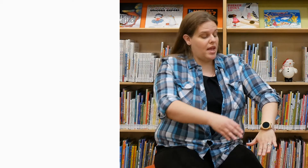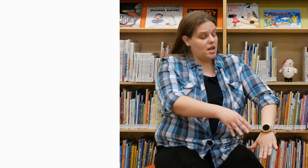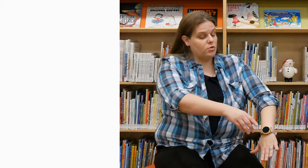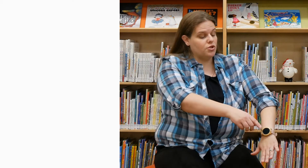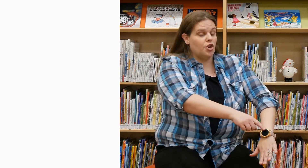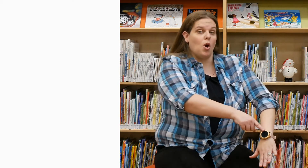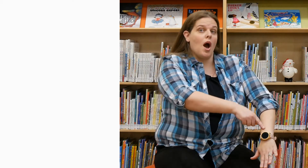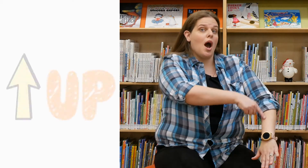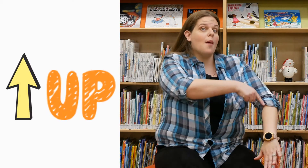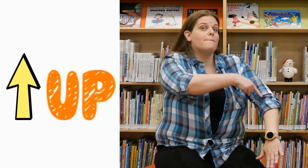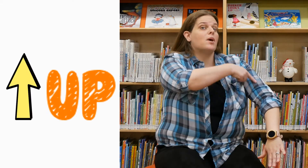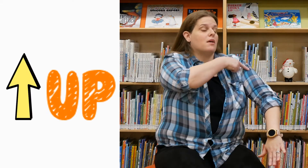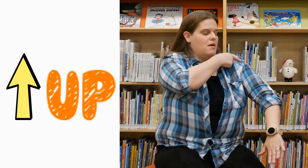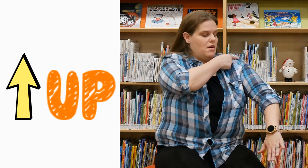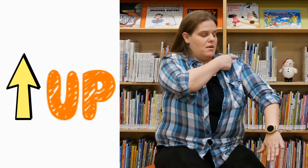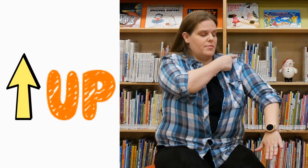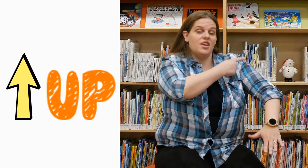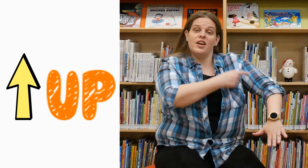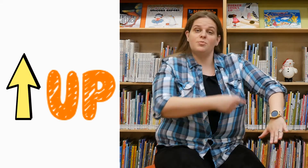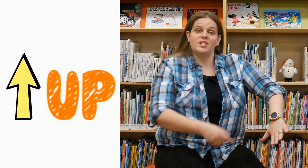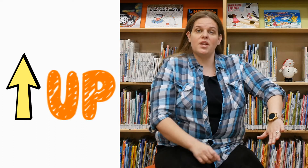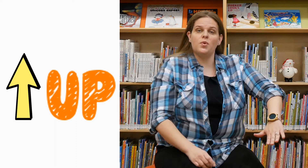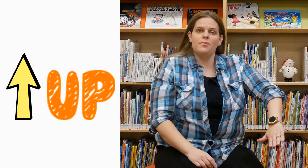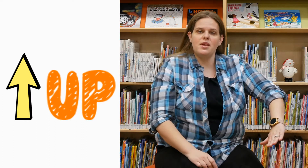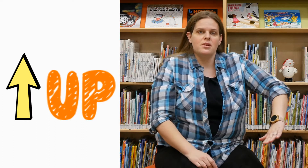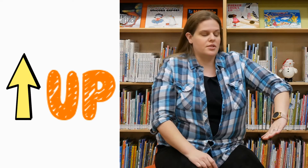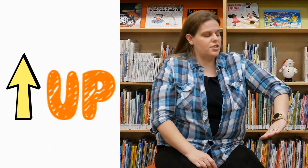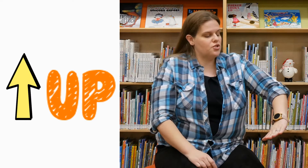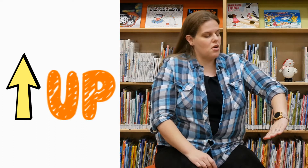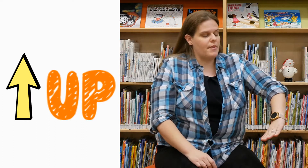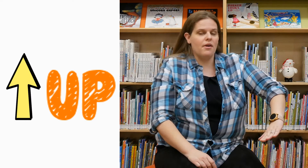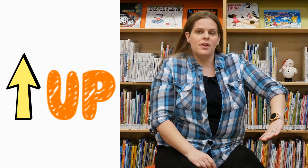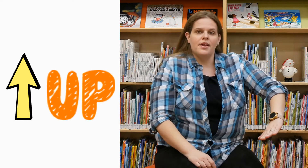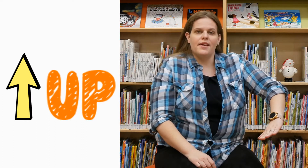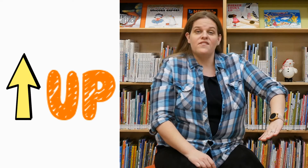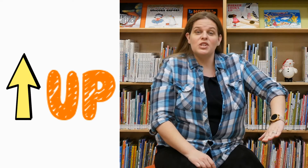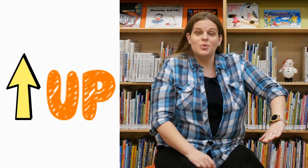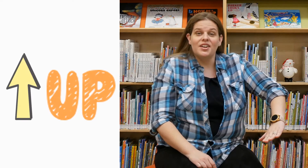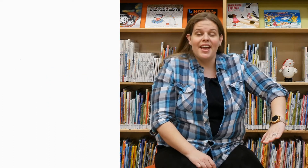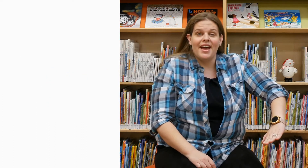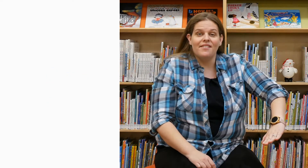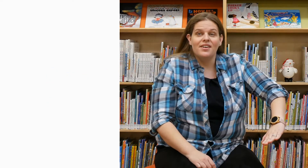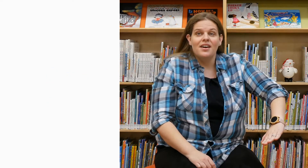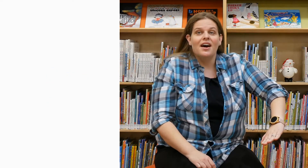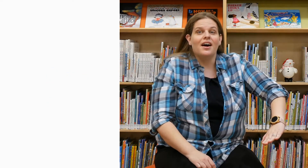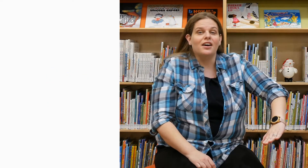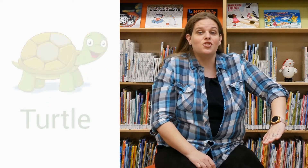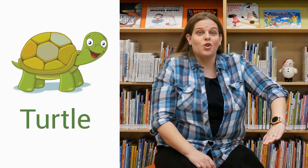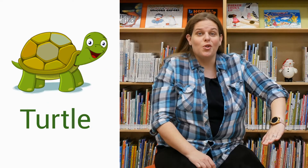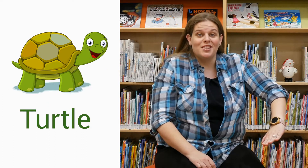animals are going to go up our arm. Can you guys pretend with me? So get your arm out. And first we're going to have a turtle and